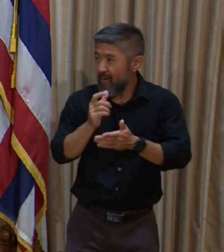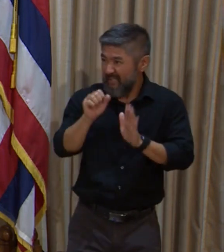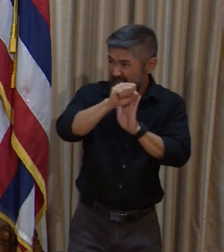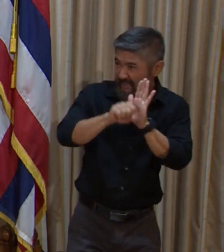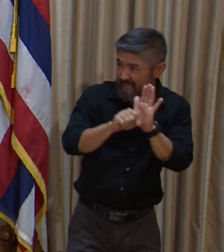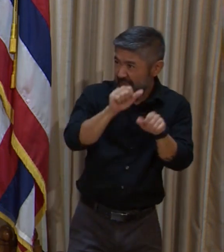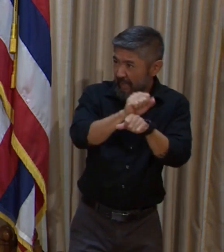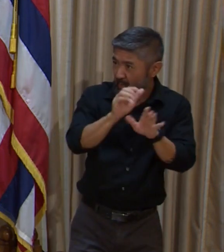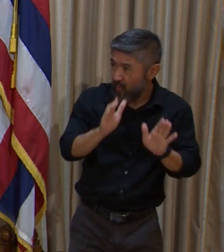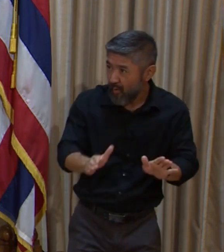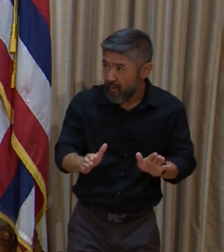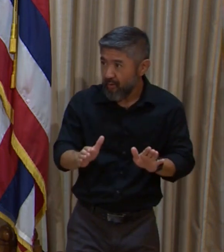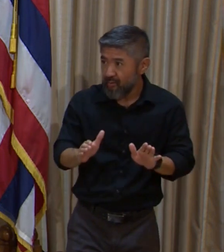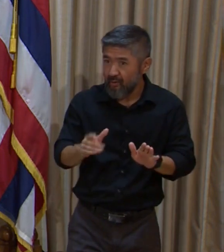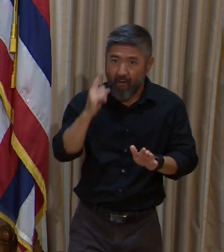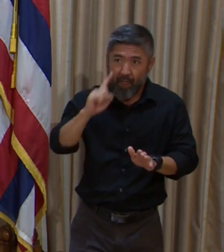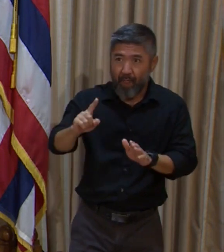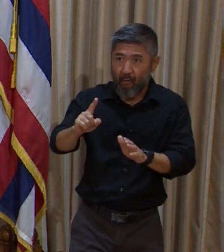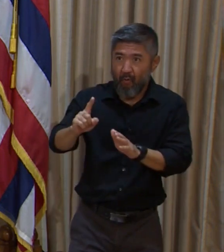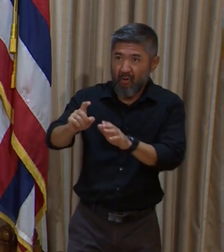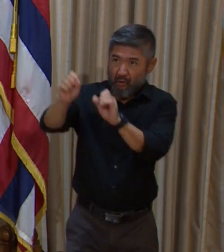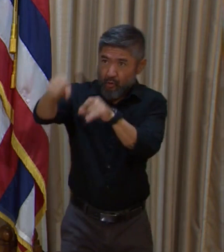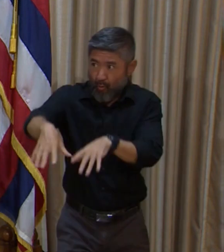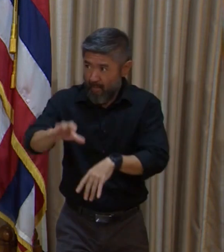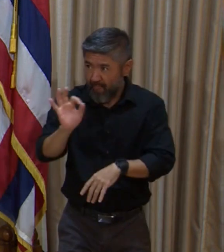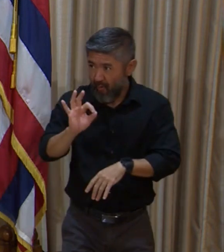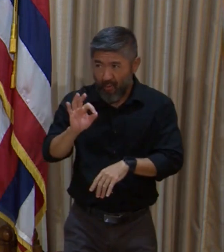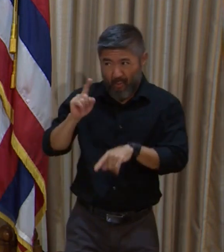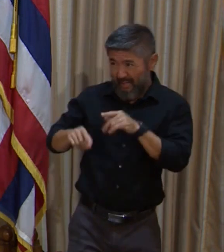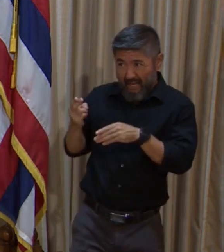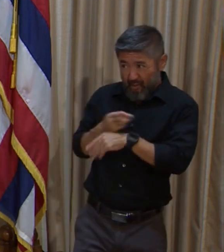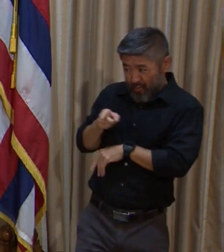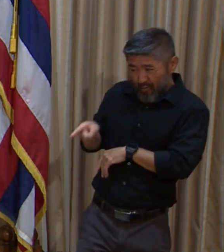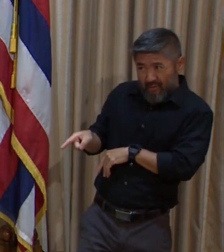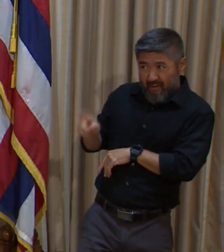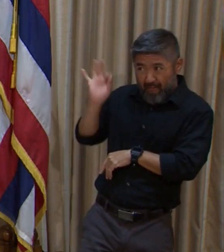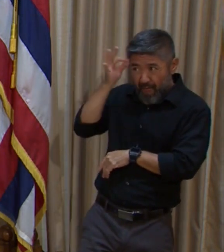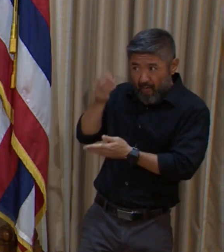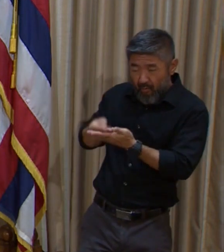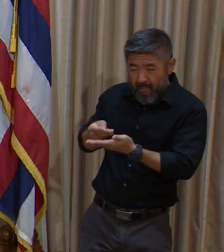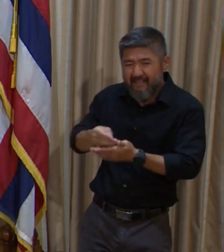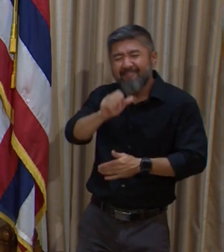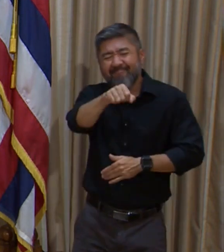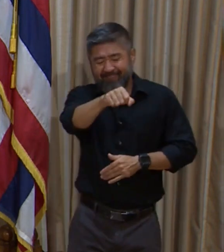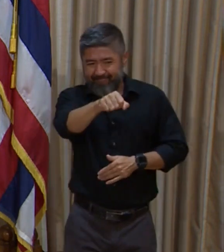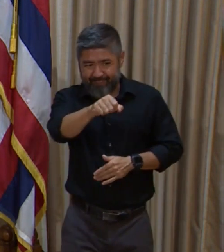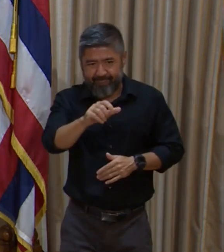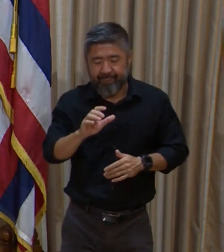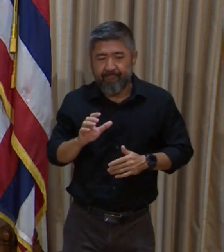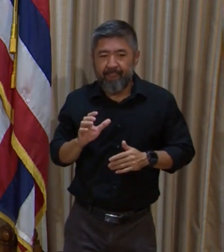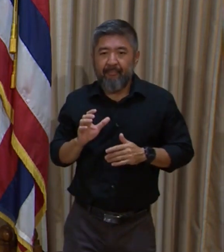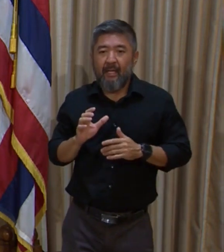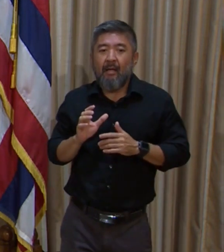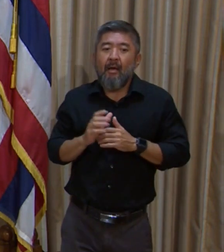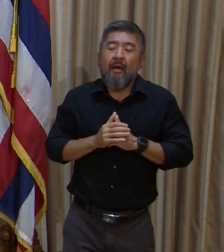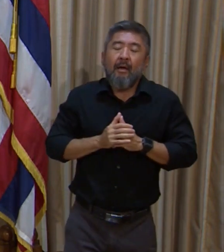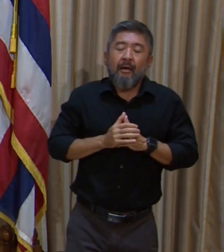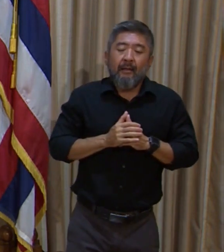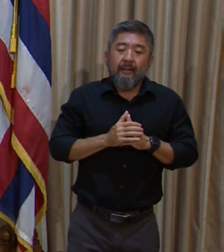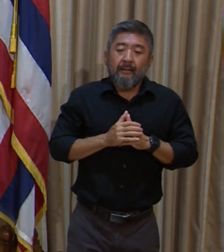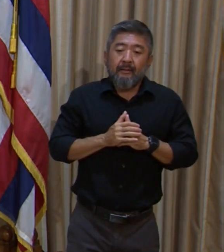somehow cut back on the furloughs. Yeah, so Manolo, what I had stated was, you know, certainly we would